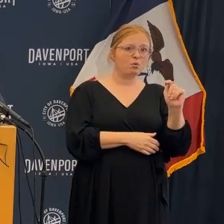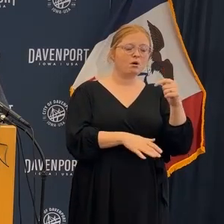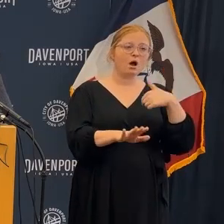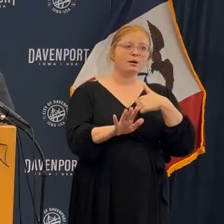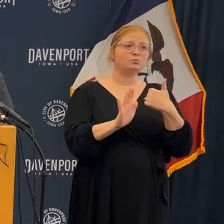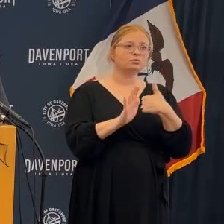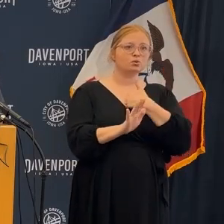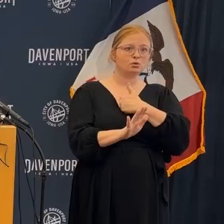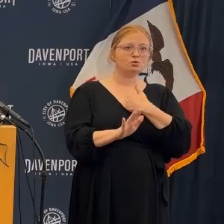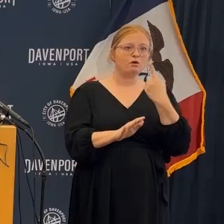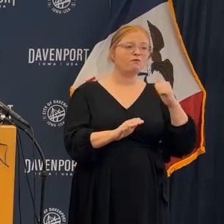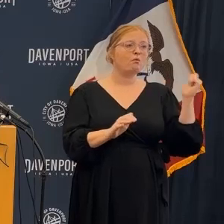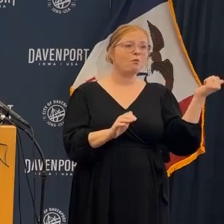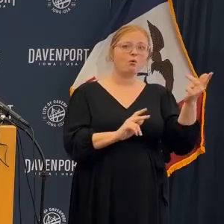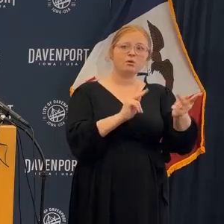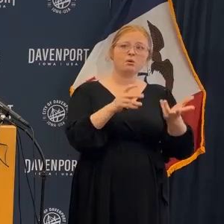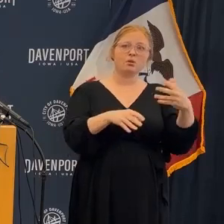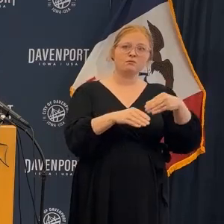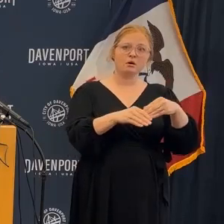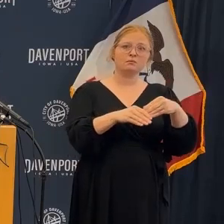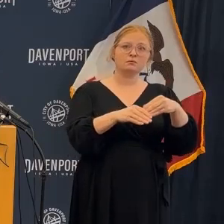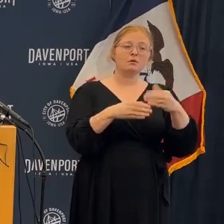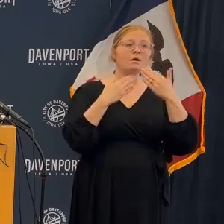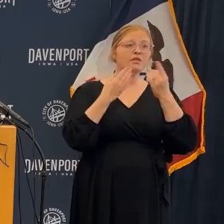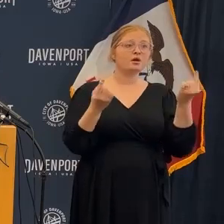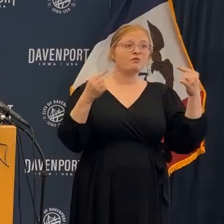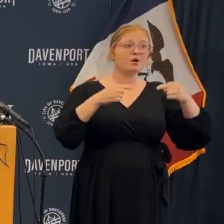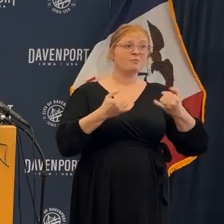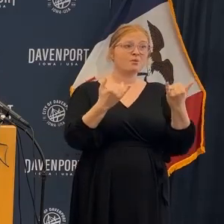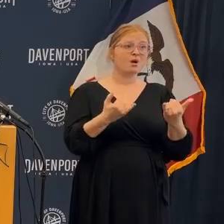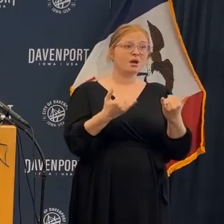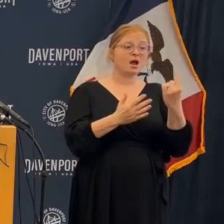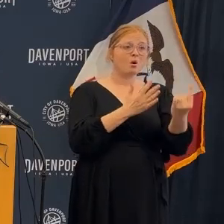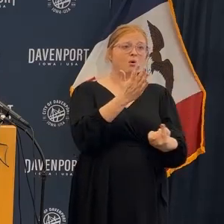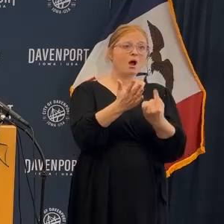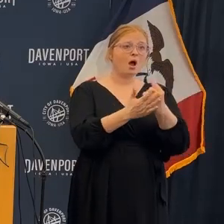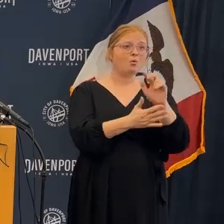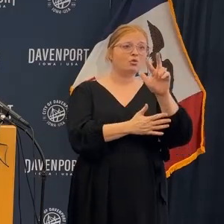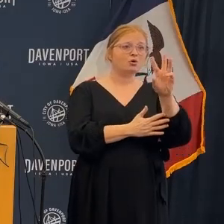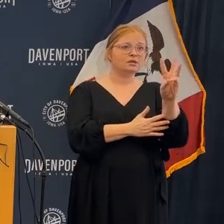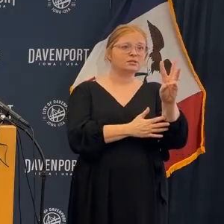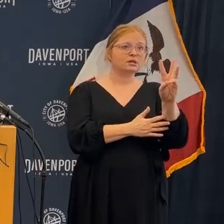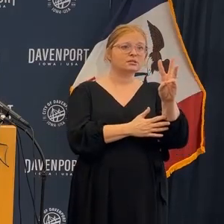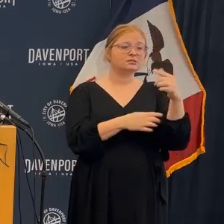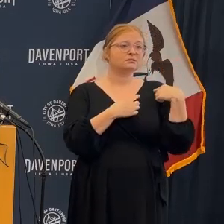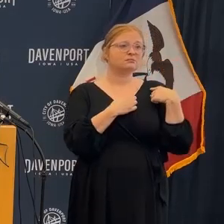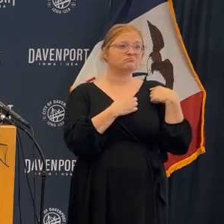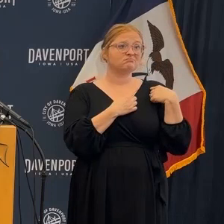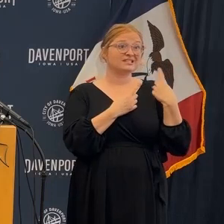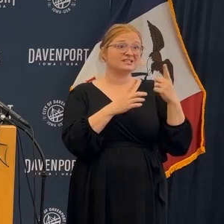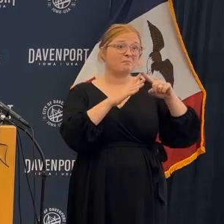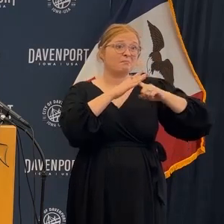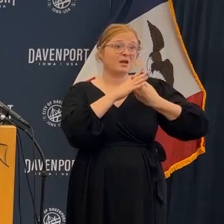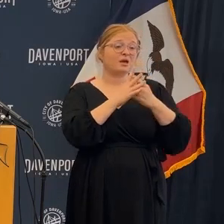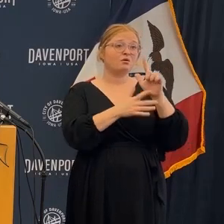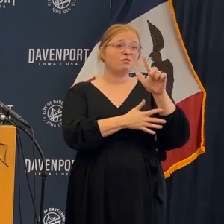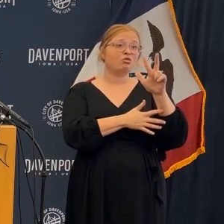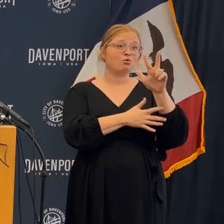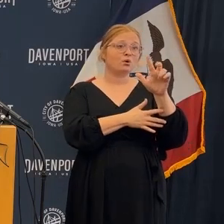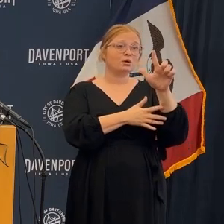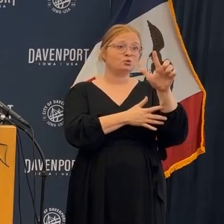Thank you all for coming. We're a over the 36-hour mark now since the beginning of 324 Main